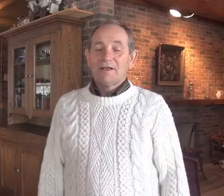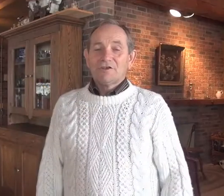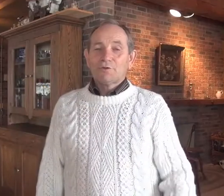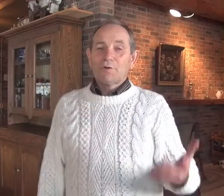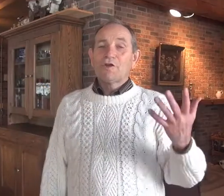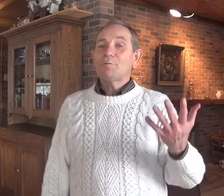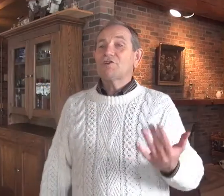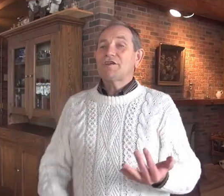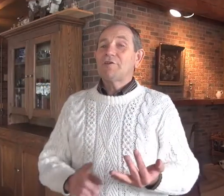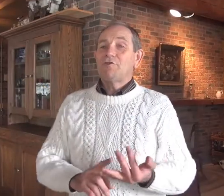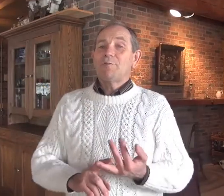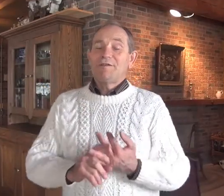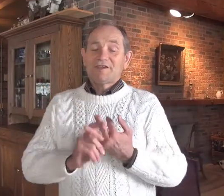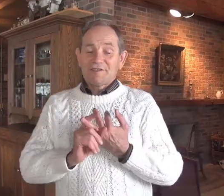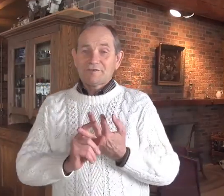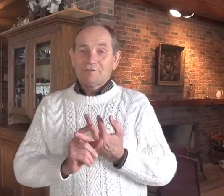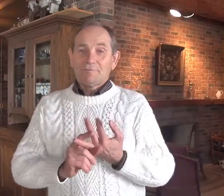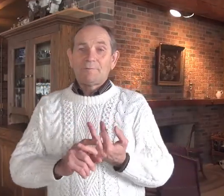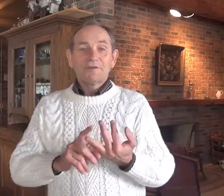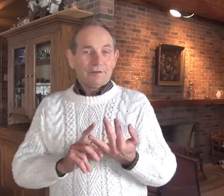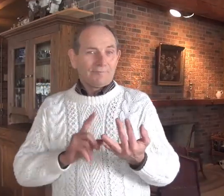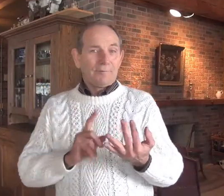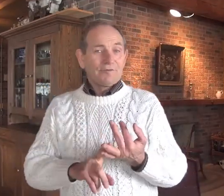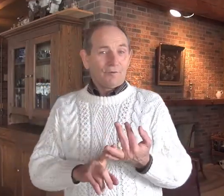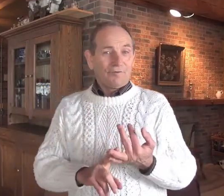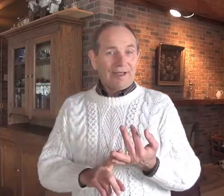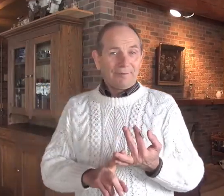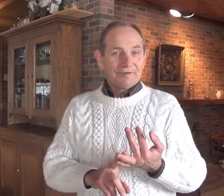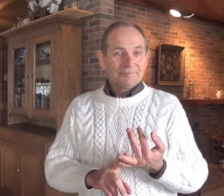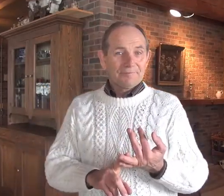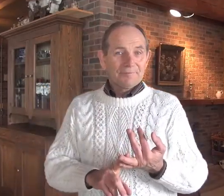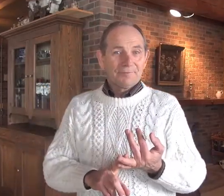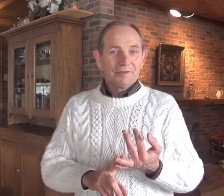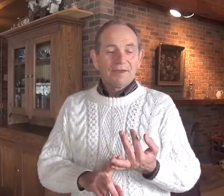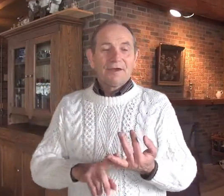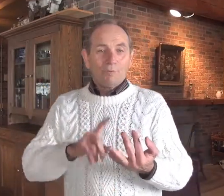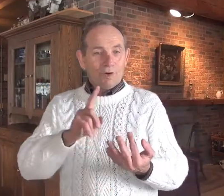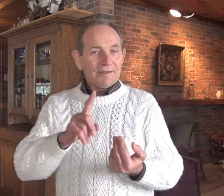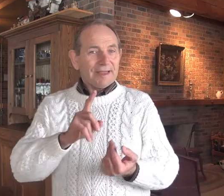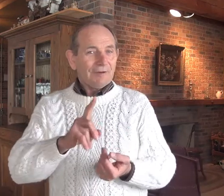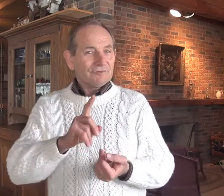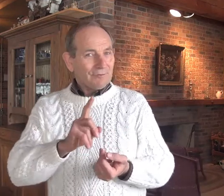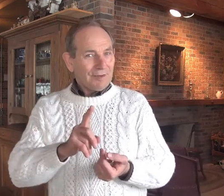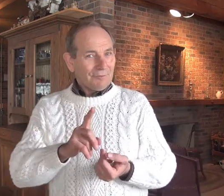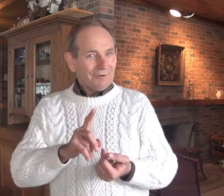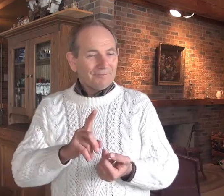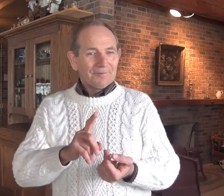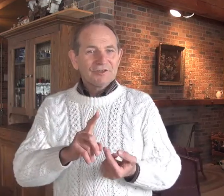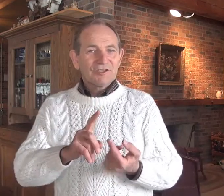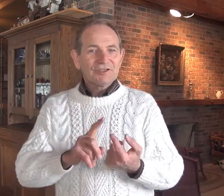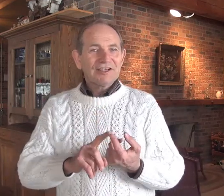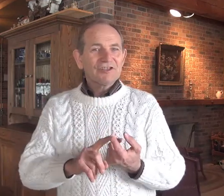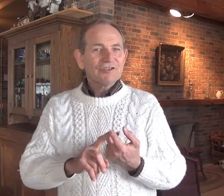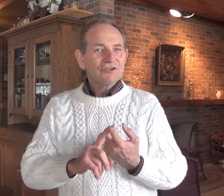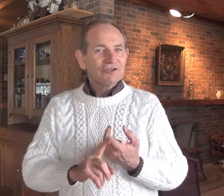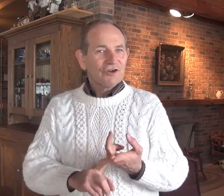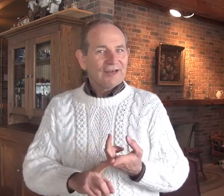So we learned what you need to do to be successful from these four families. One thing you must remember, succession is a journey.